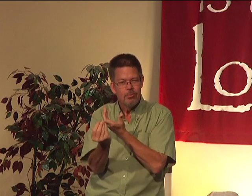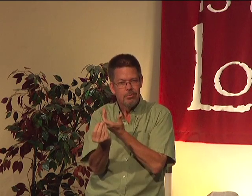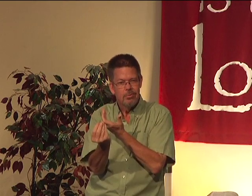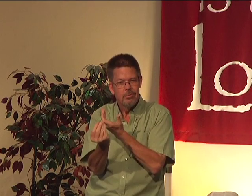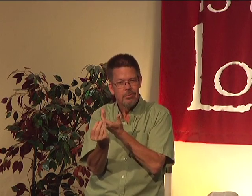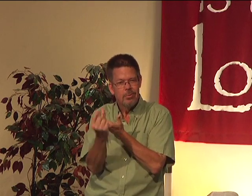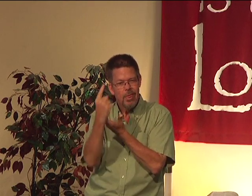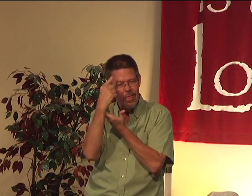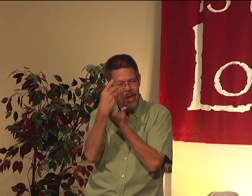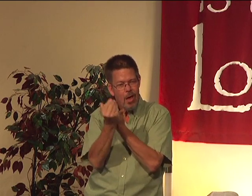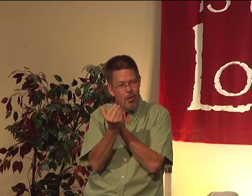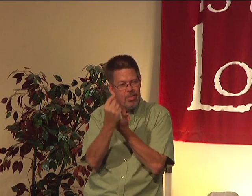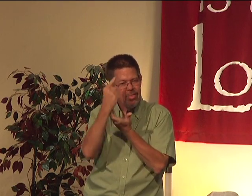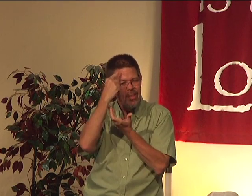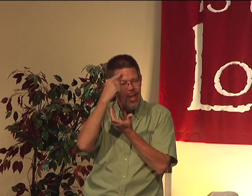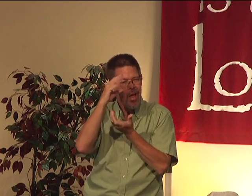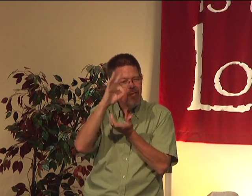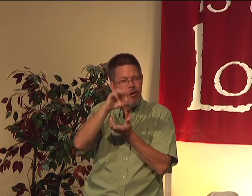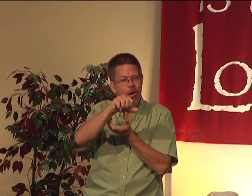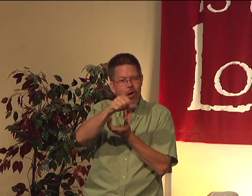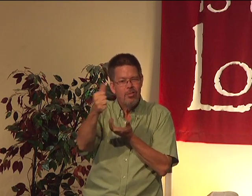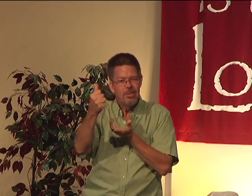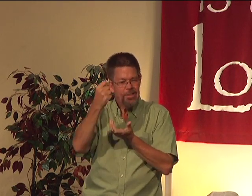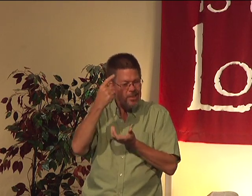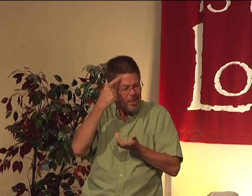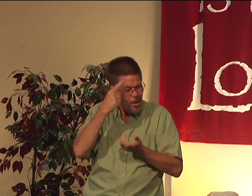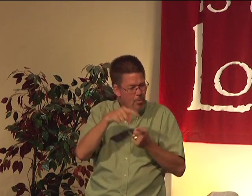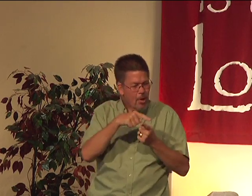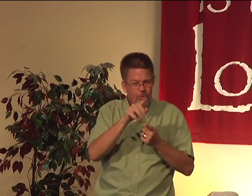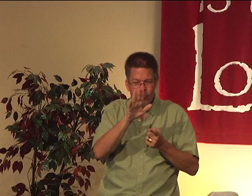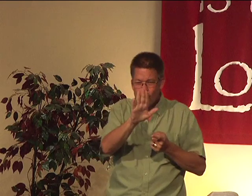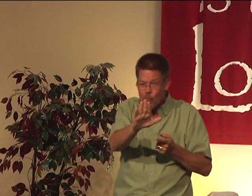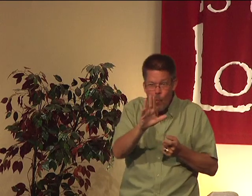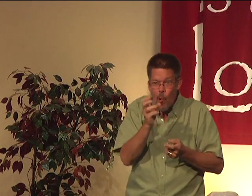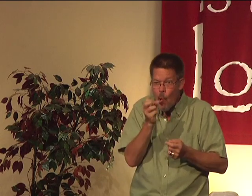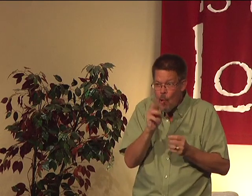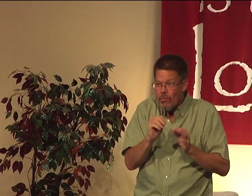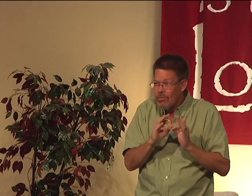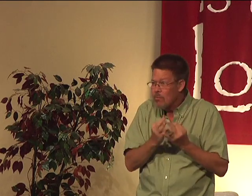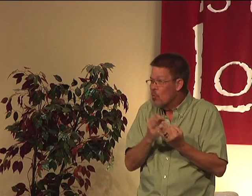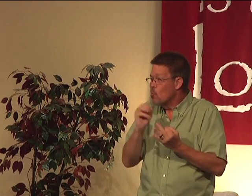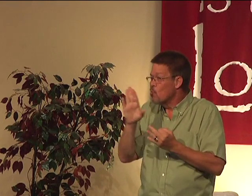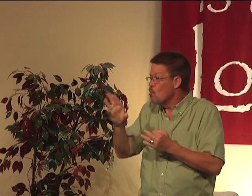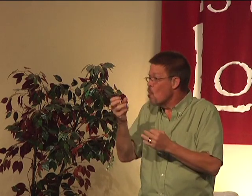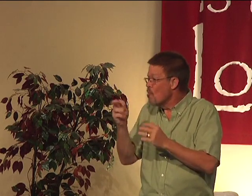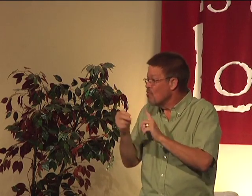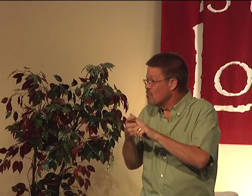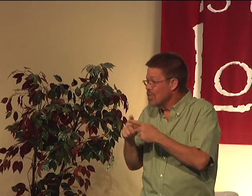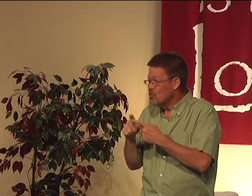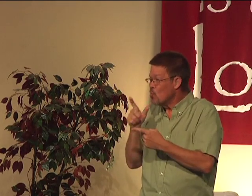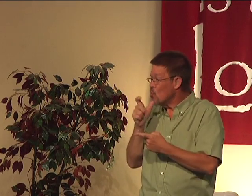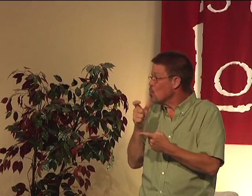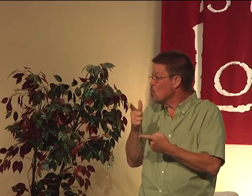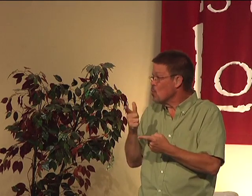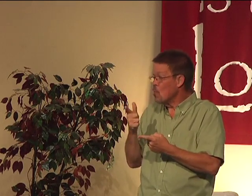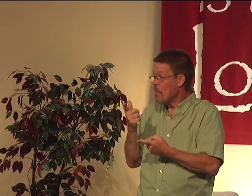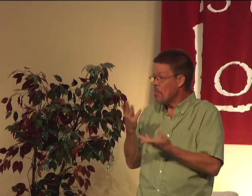Something that you can outwardly show. Think outwardly. Your own family, your own friends.